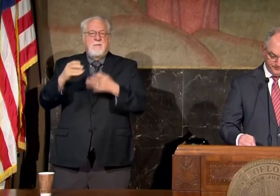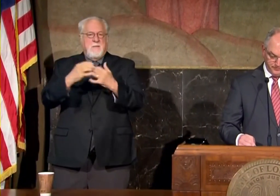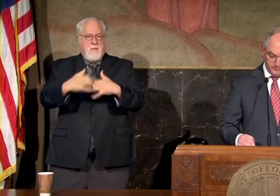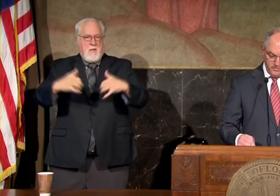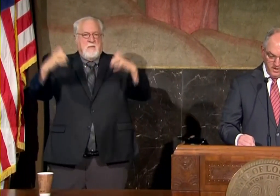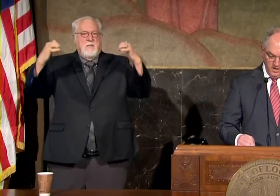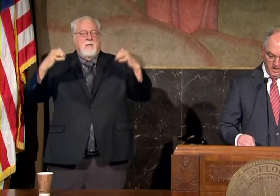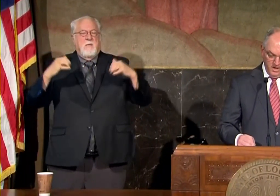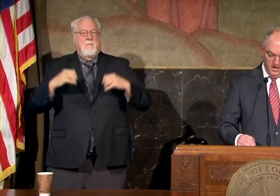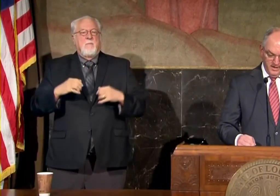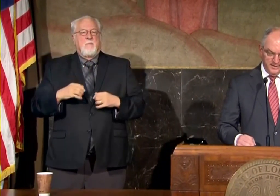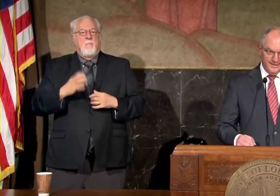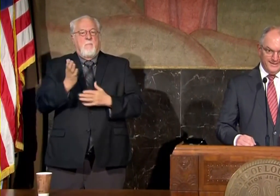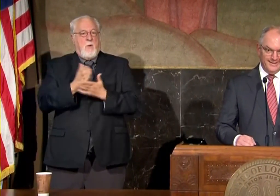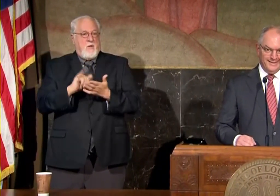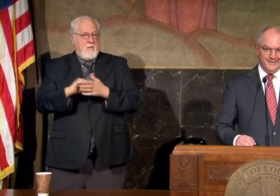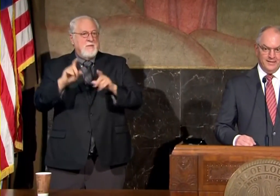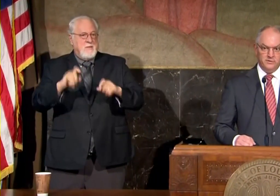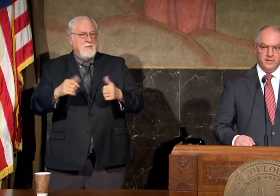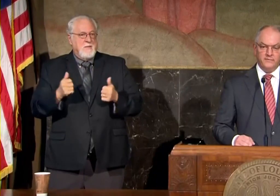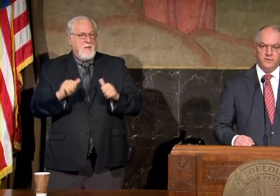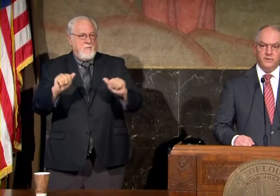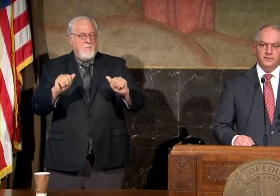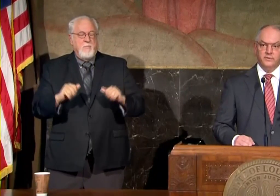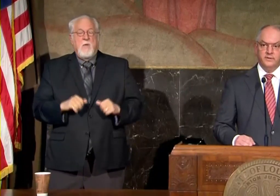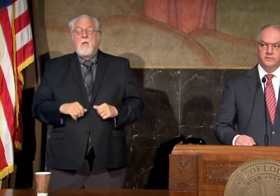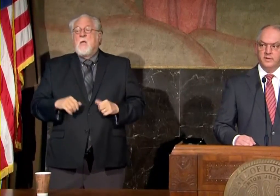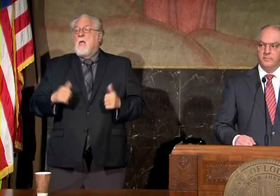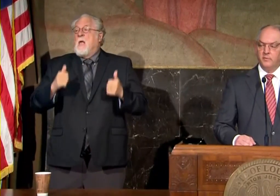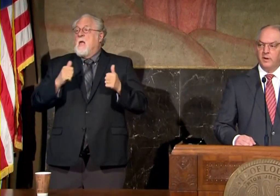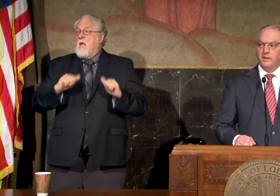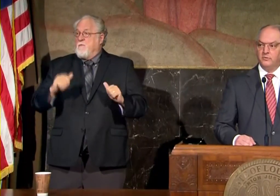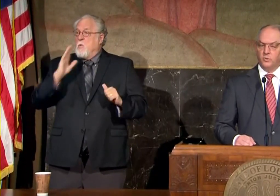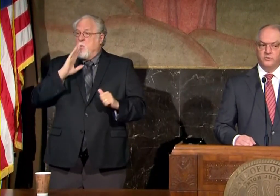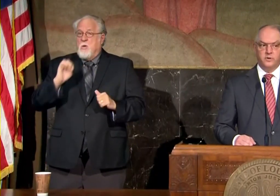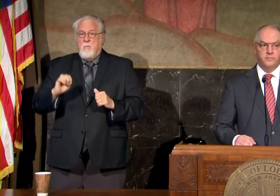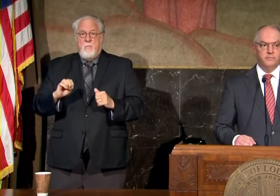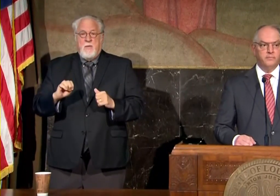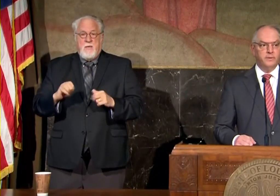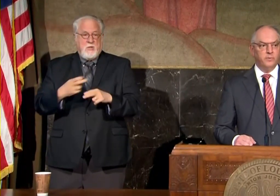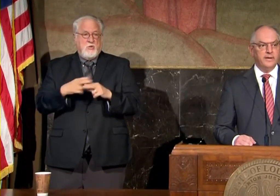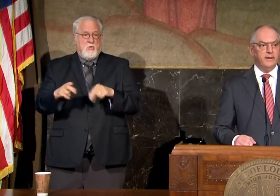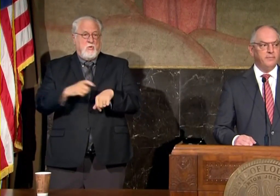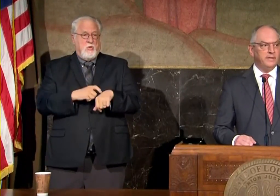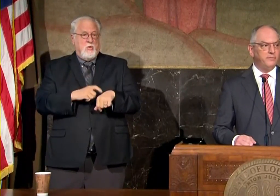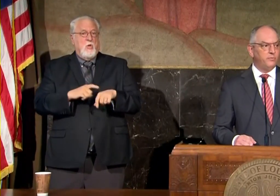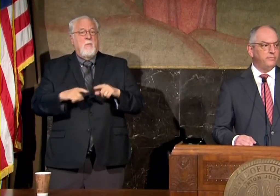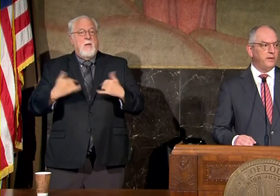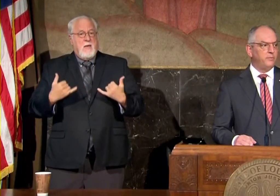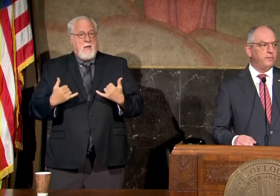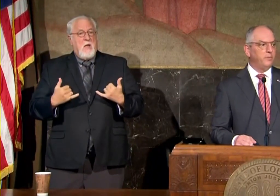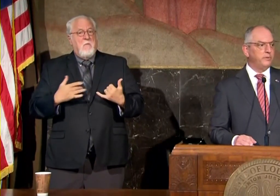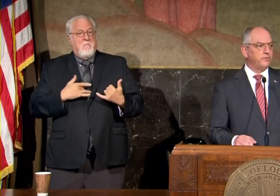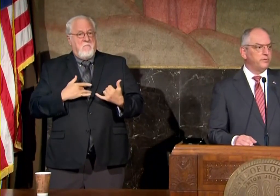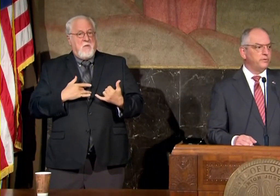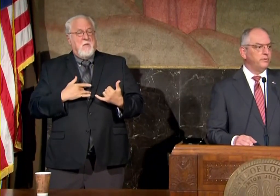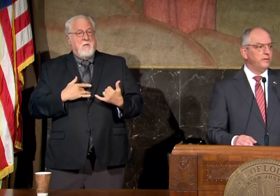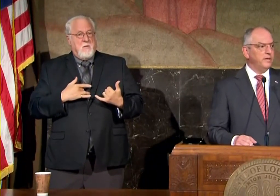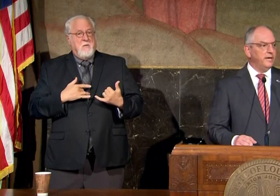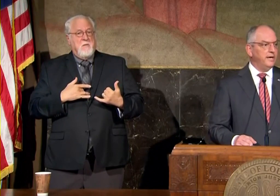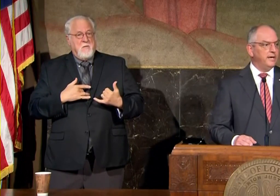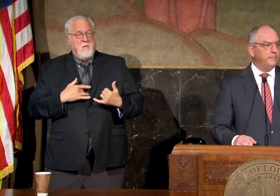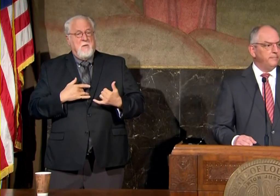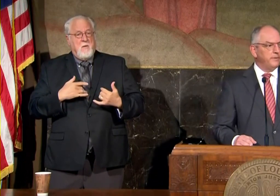this effort is is going to be rough is short term but we now believe that they will be open through